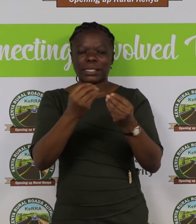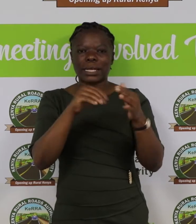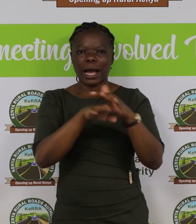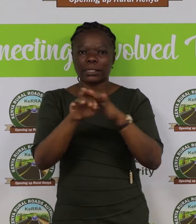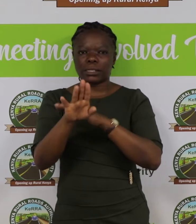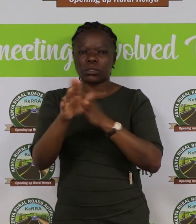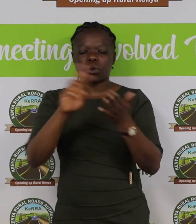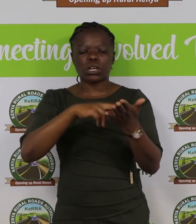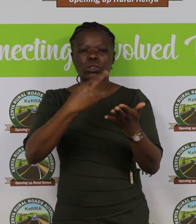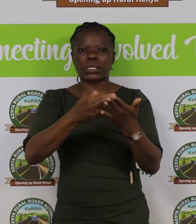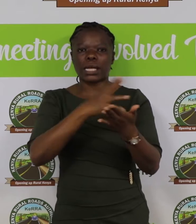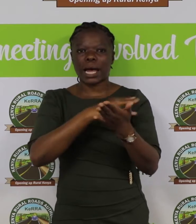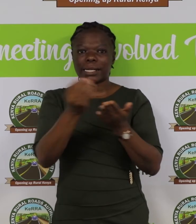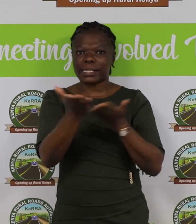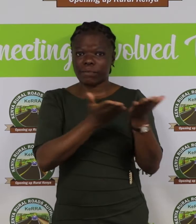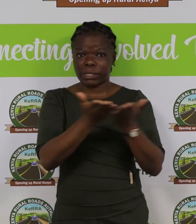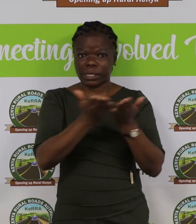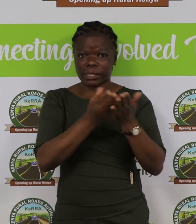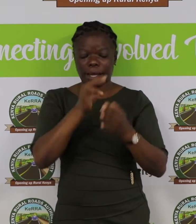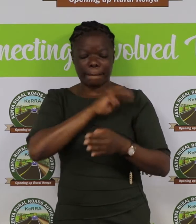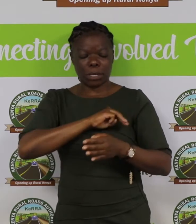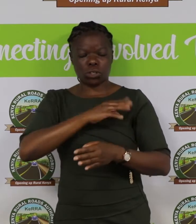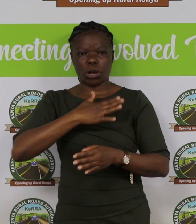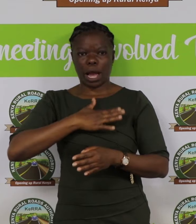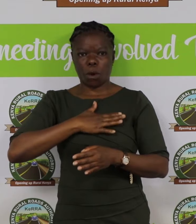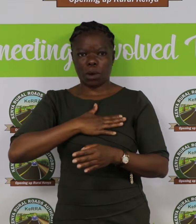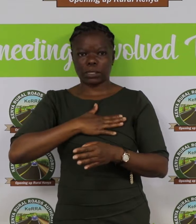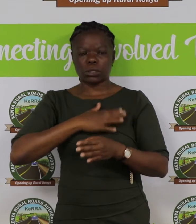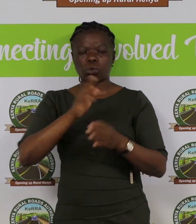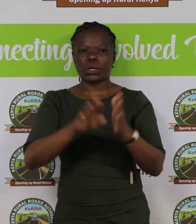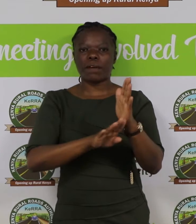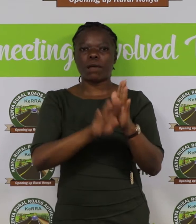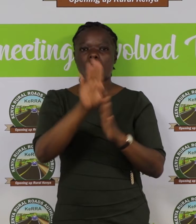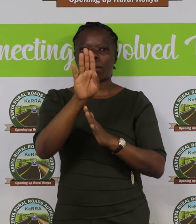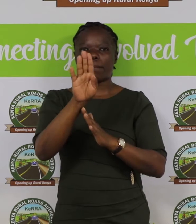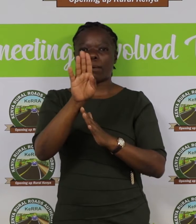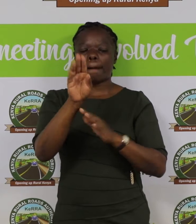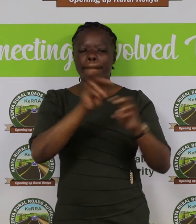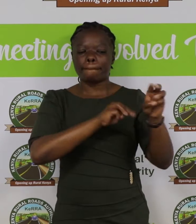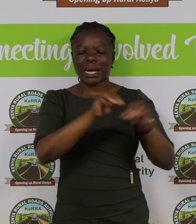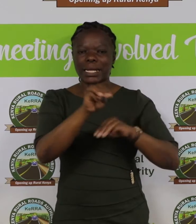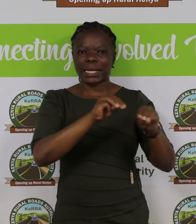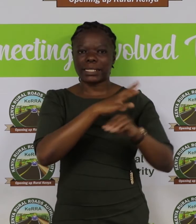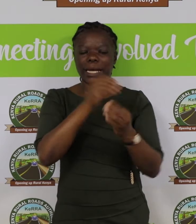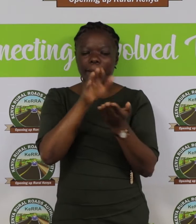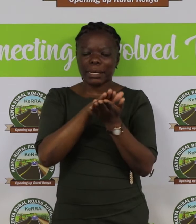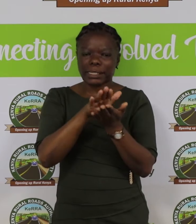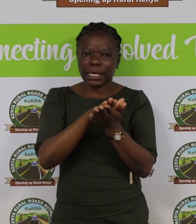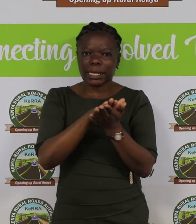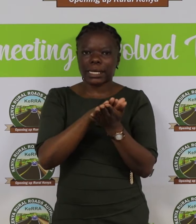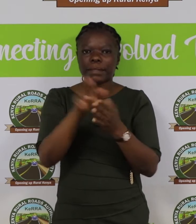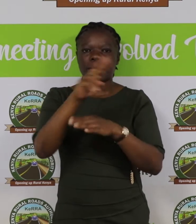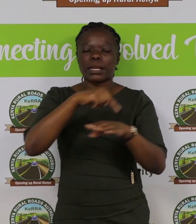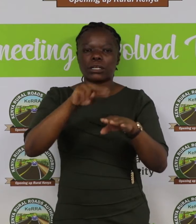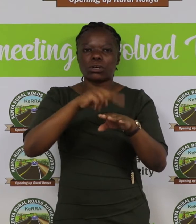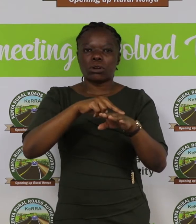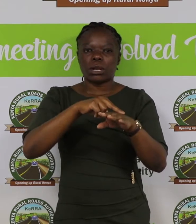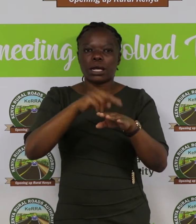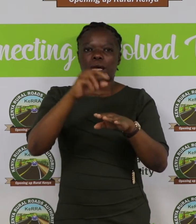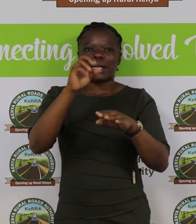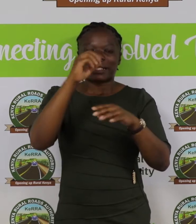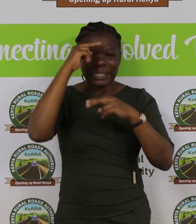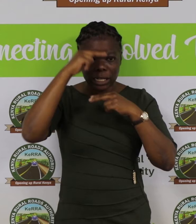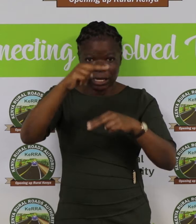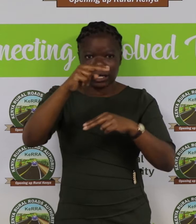resources and services. Our mission is to develop, manage and maintain the national secondary trunk road